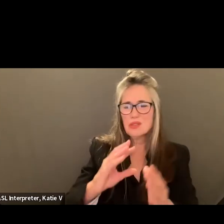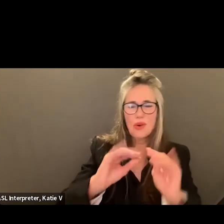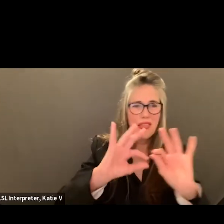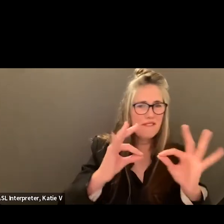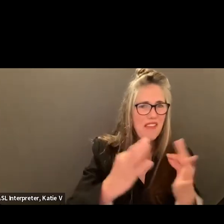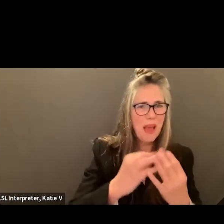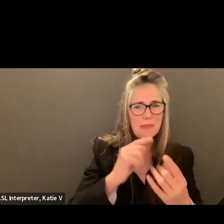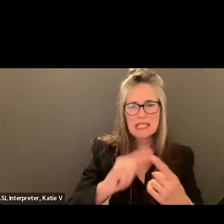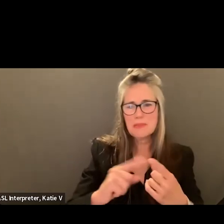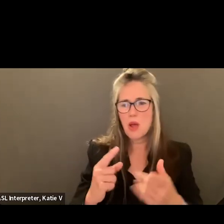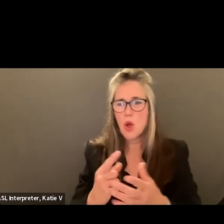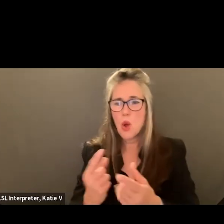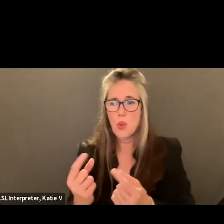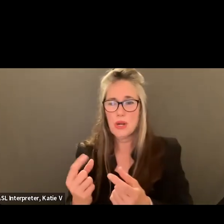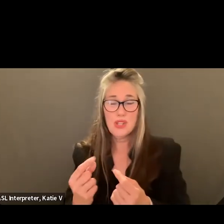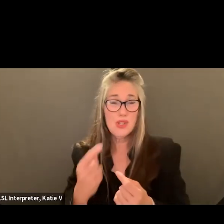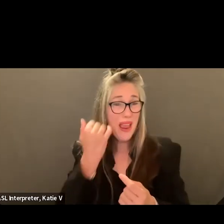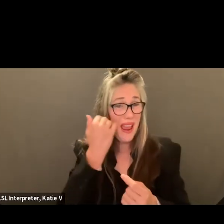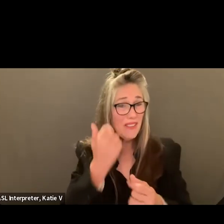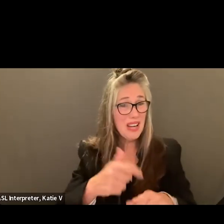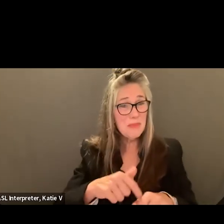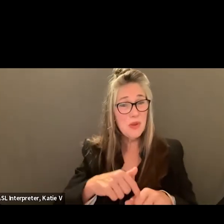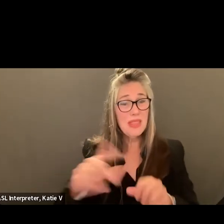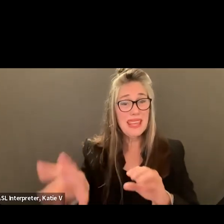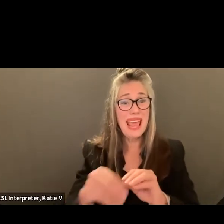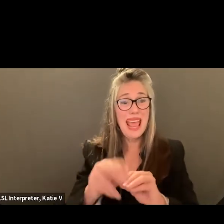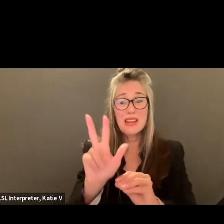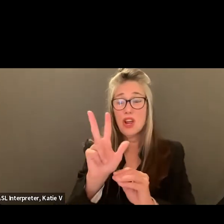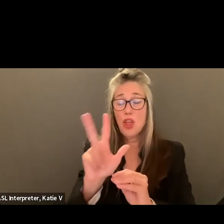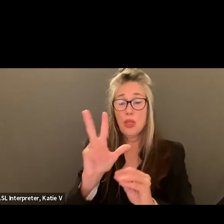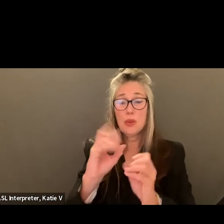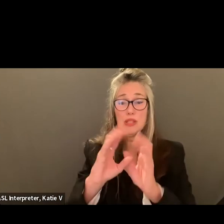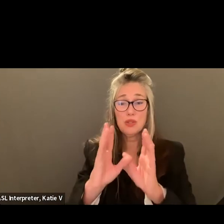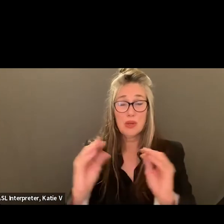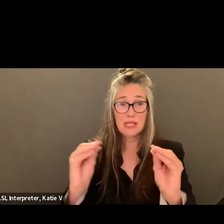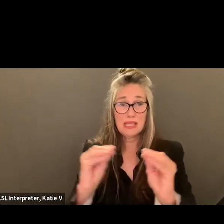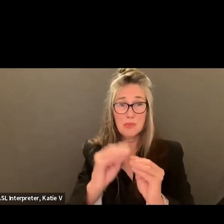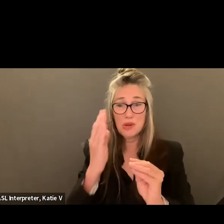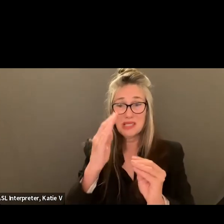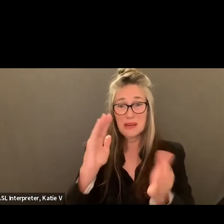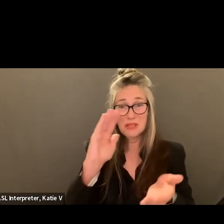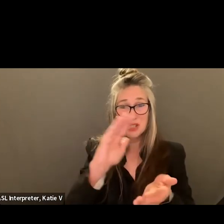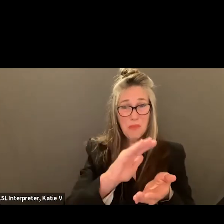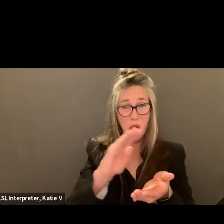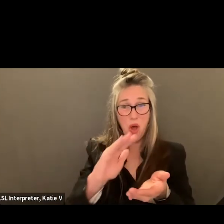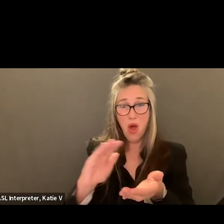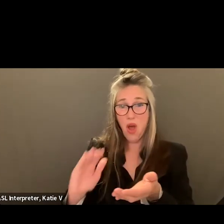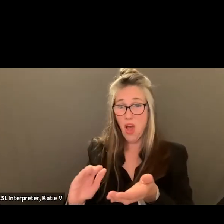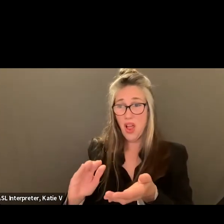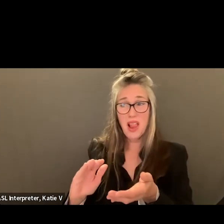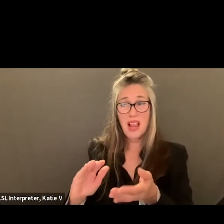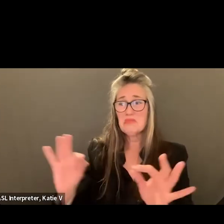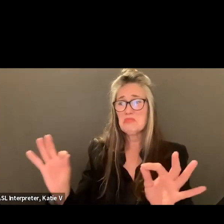So while adding three more students to each class seems like a small number, especially when we're comparing it to the big cost that it takes,